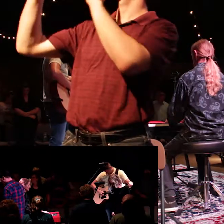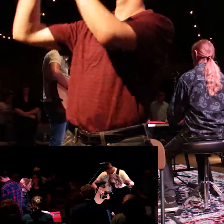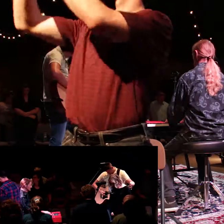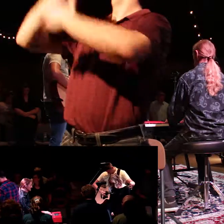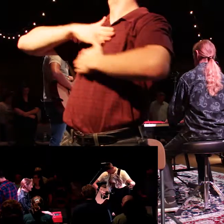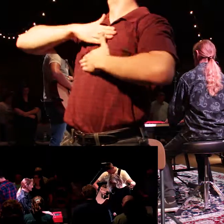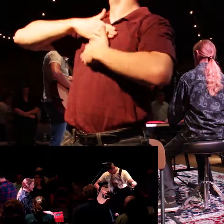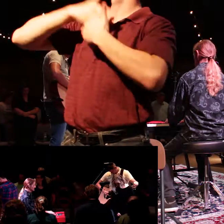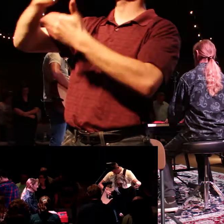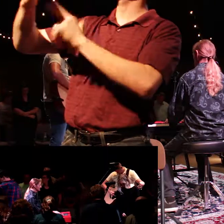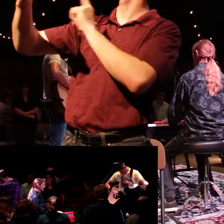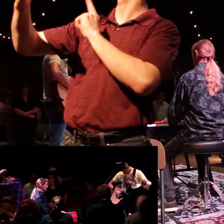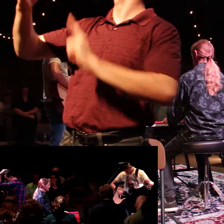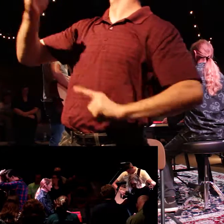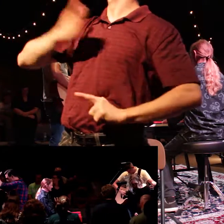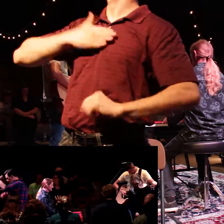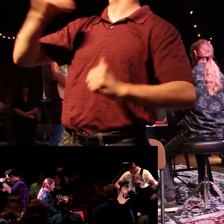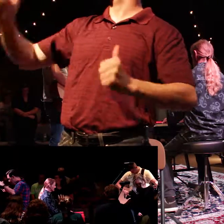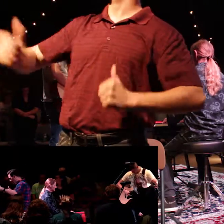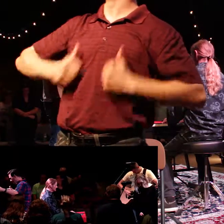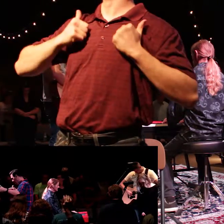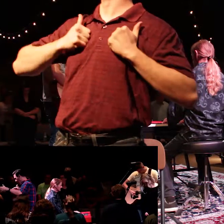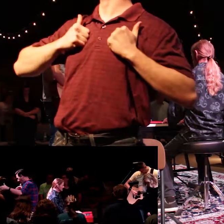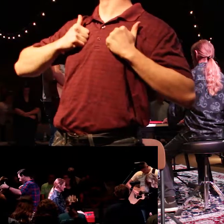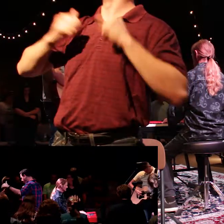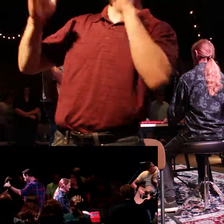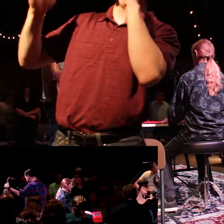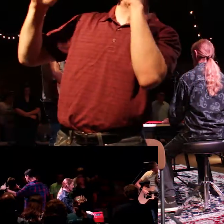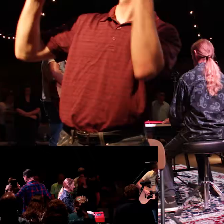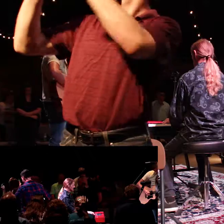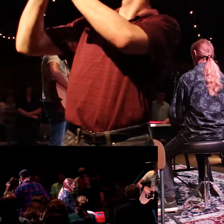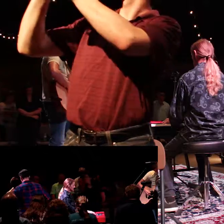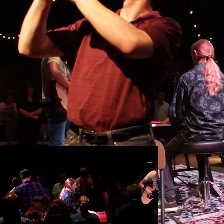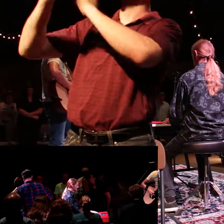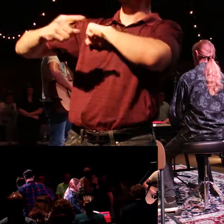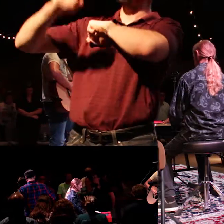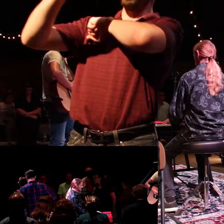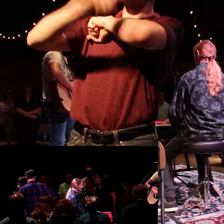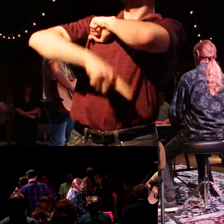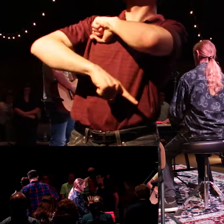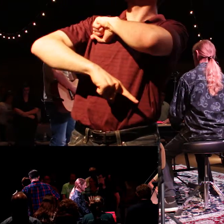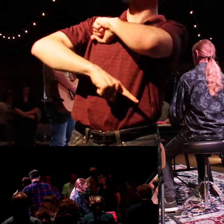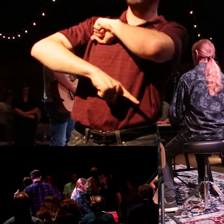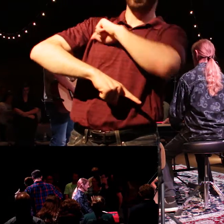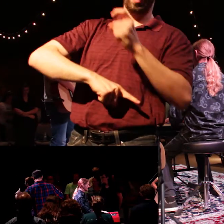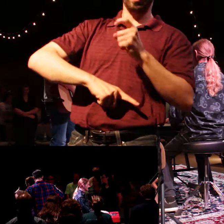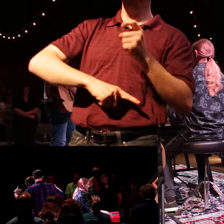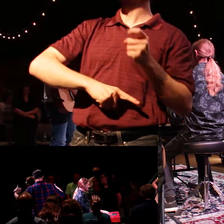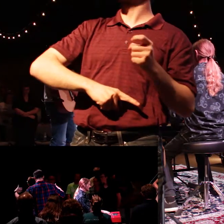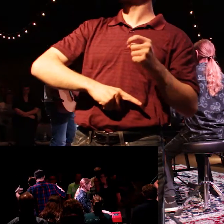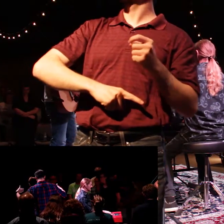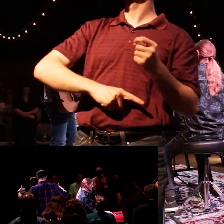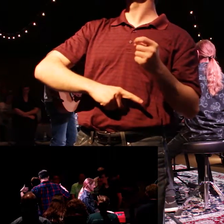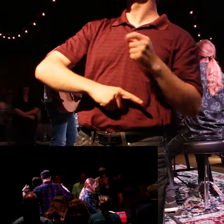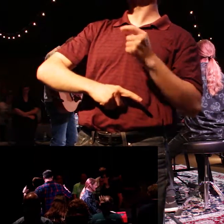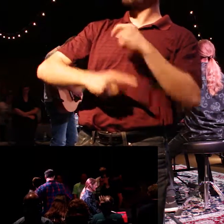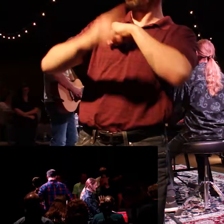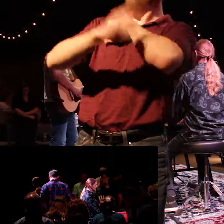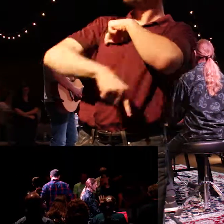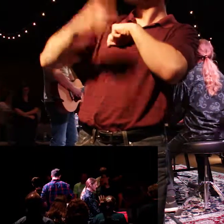I recognize that you took the punishment that was meant for me and so I want to ask you to forgive me of